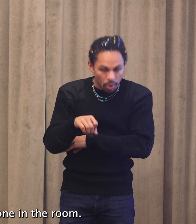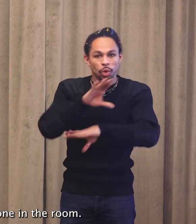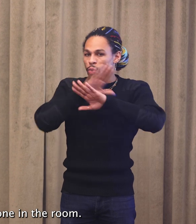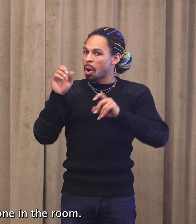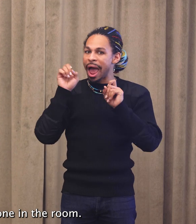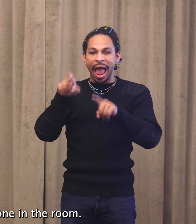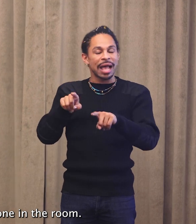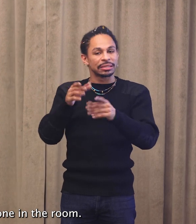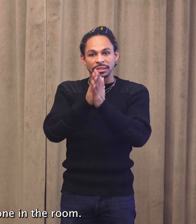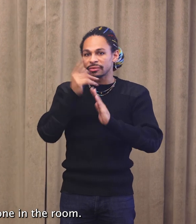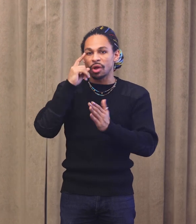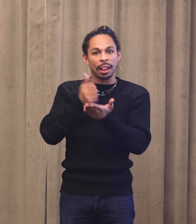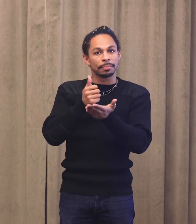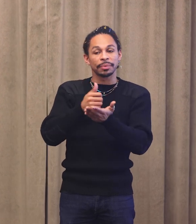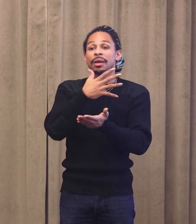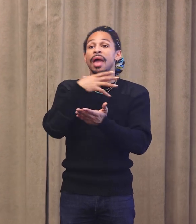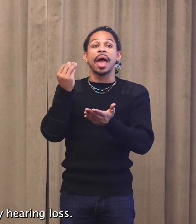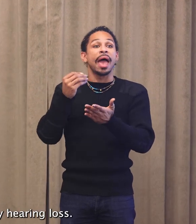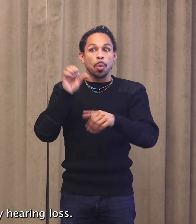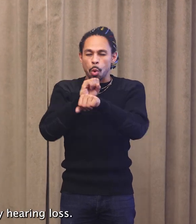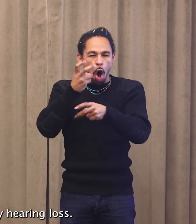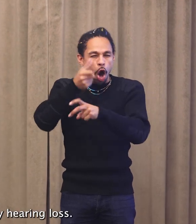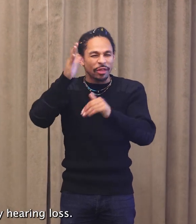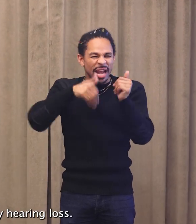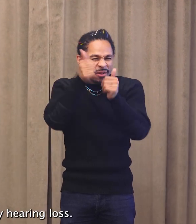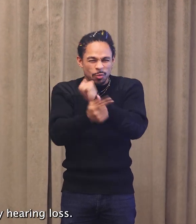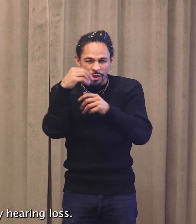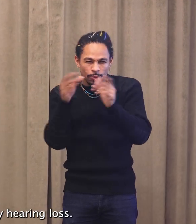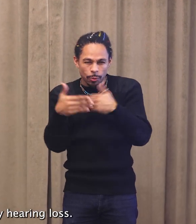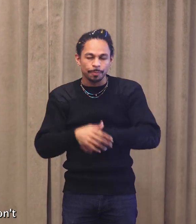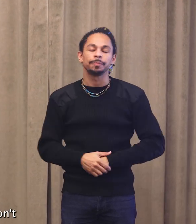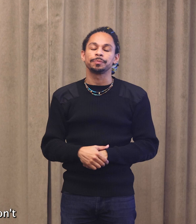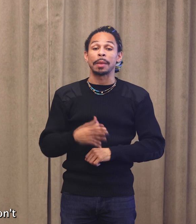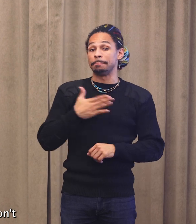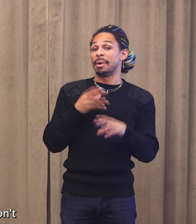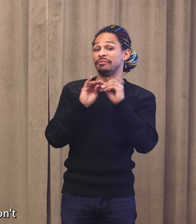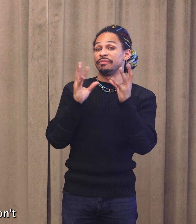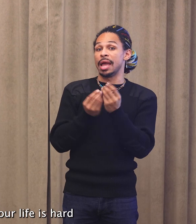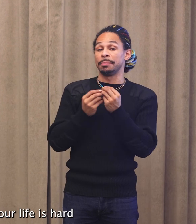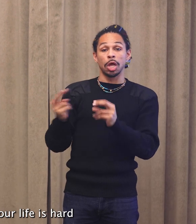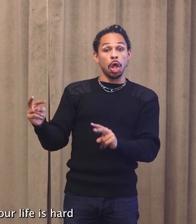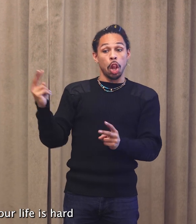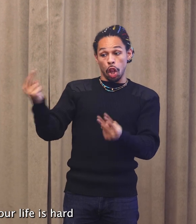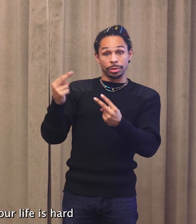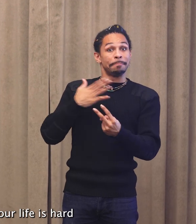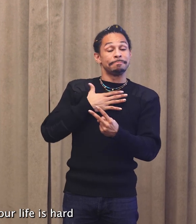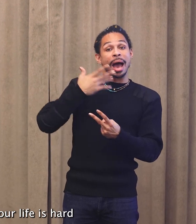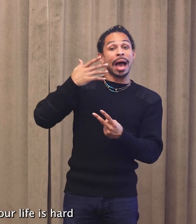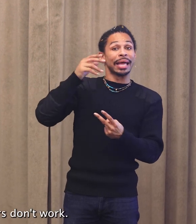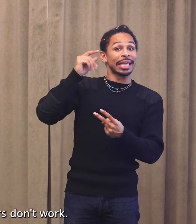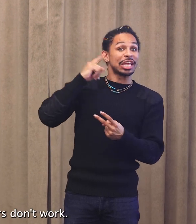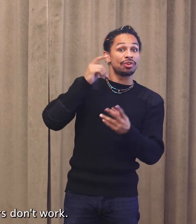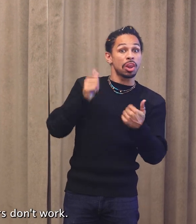outwork everyone in the room. My family held my hearing loss as, don't you be thinking your life